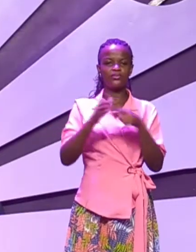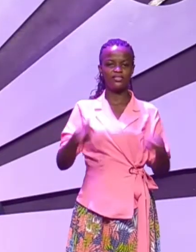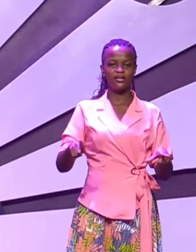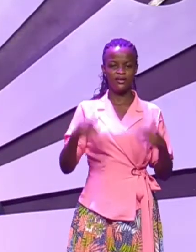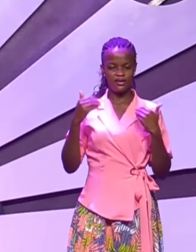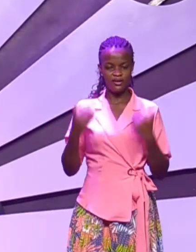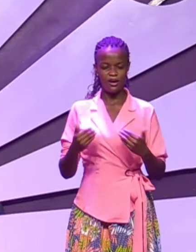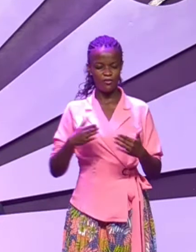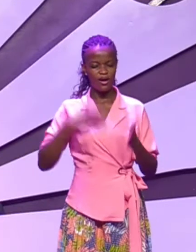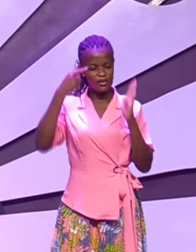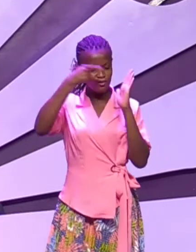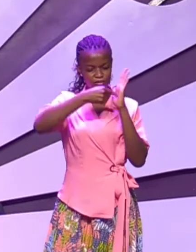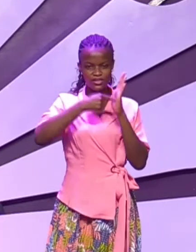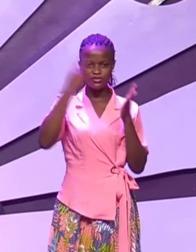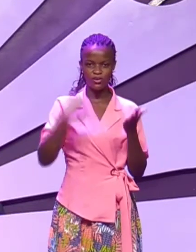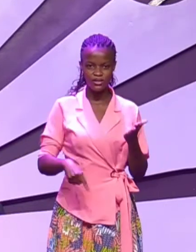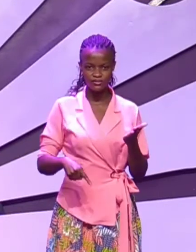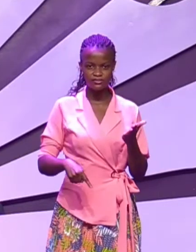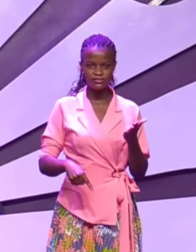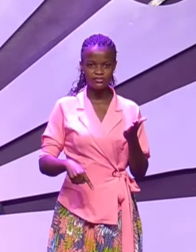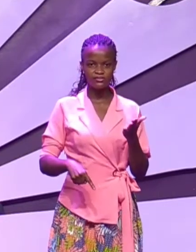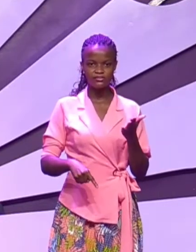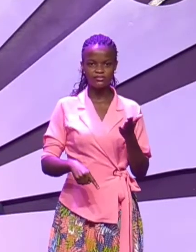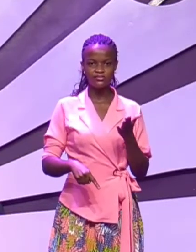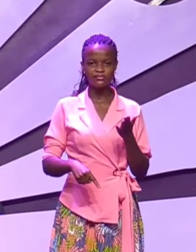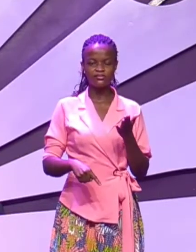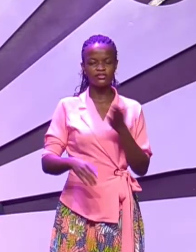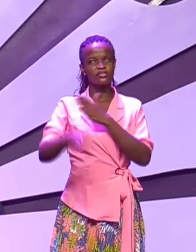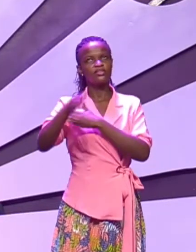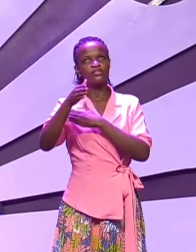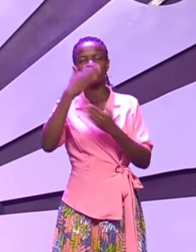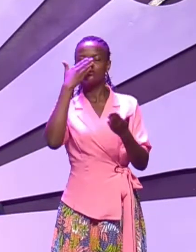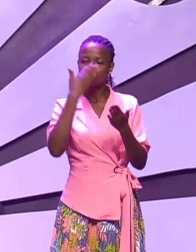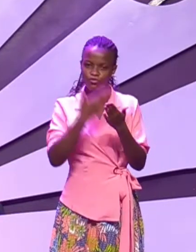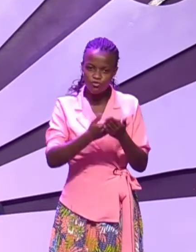My point is this it was good that God said no